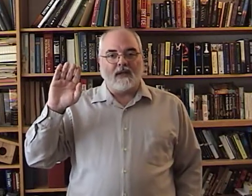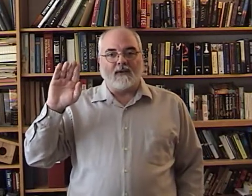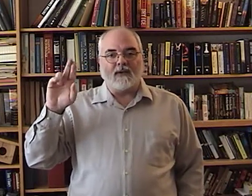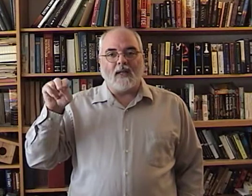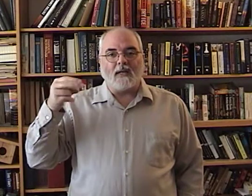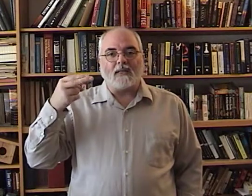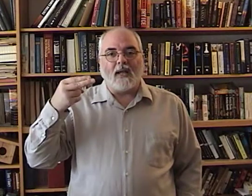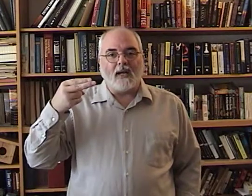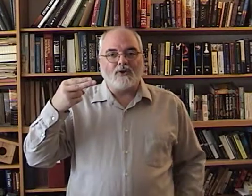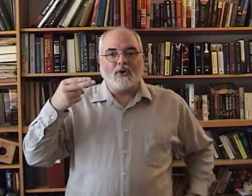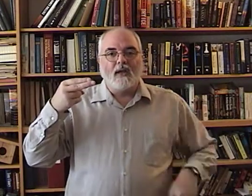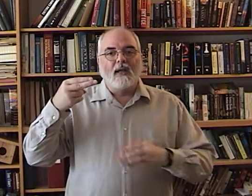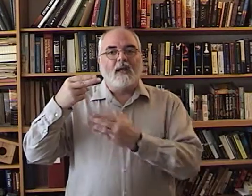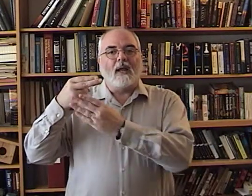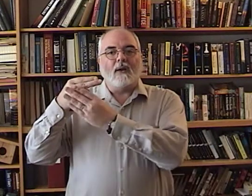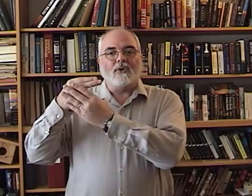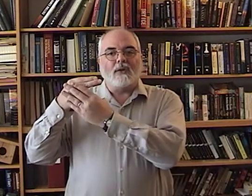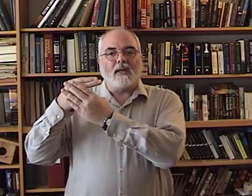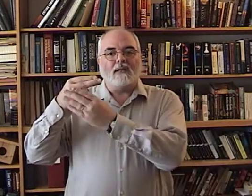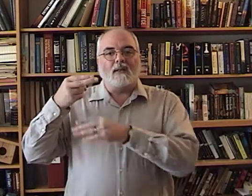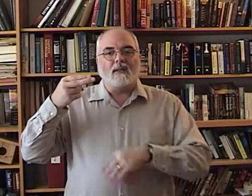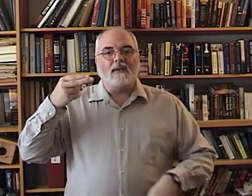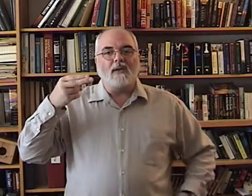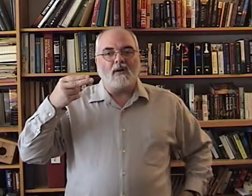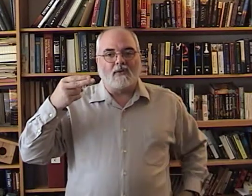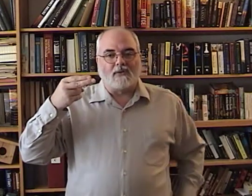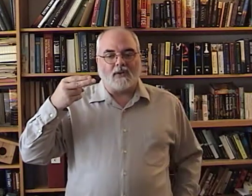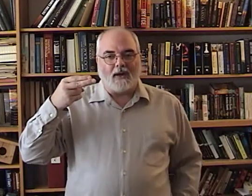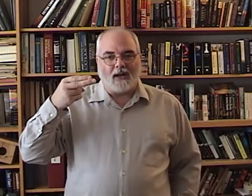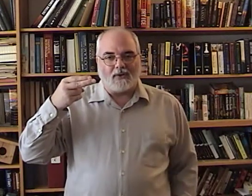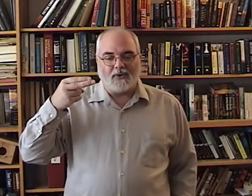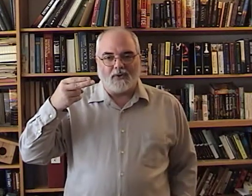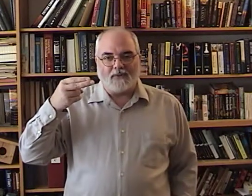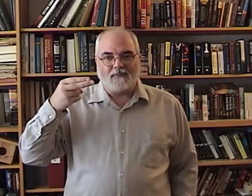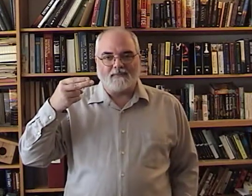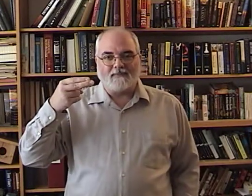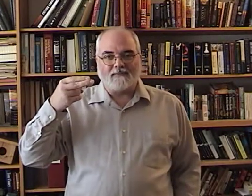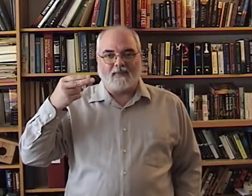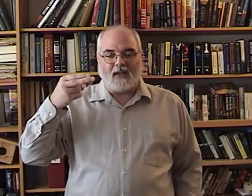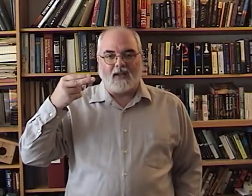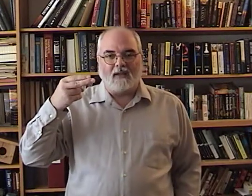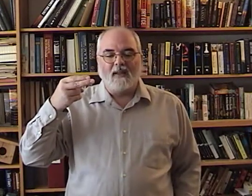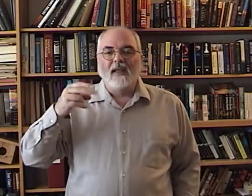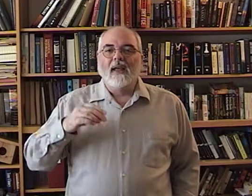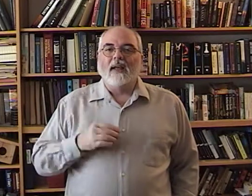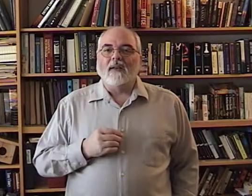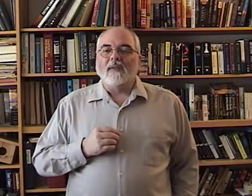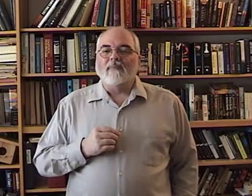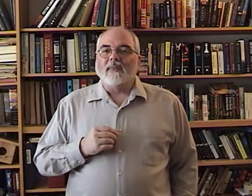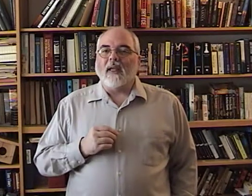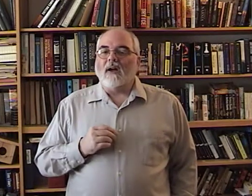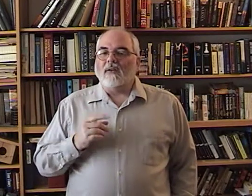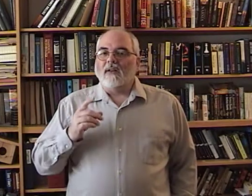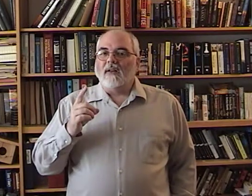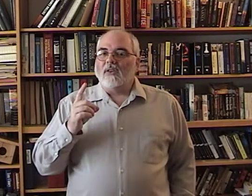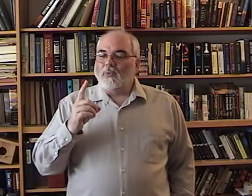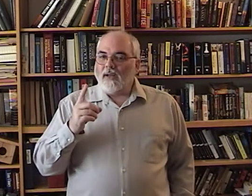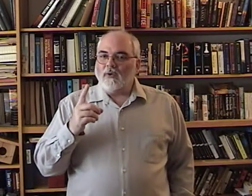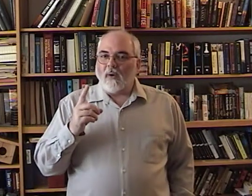different than that is H, in which case the knuckles are out to you, okay? Now, the reason why